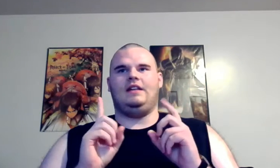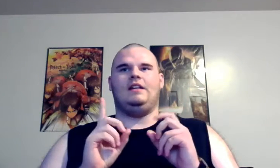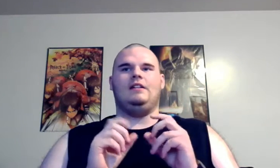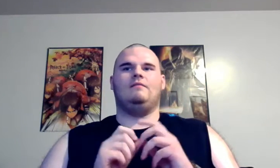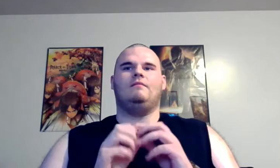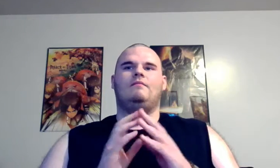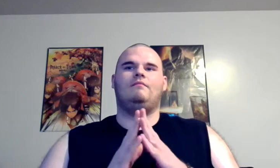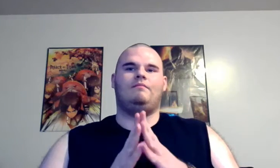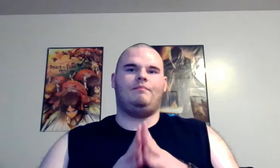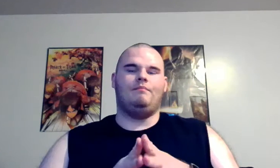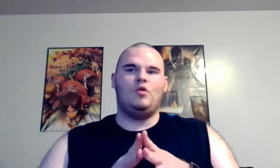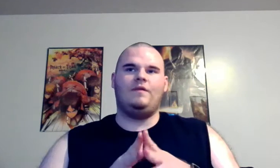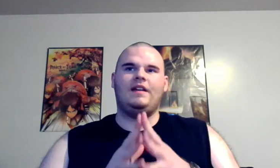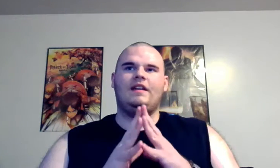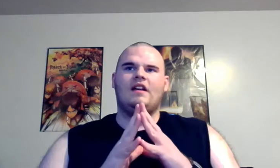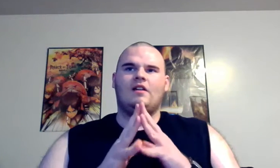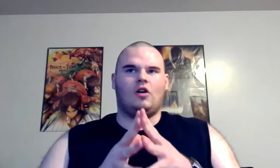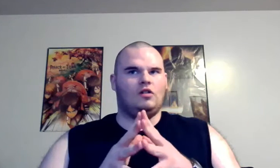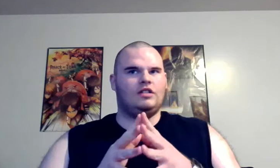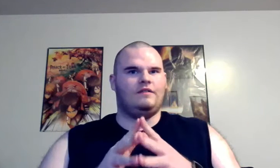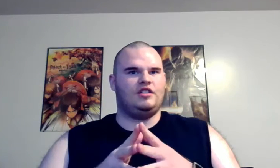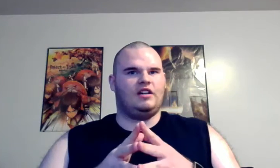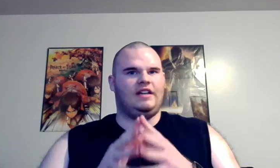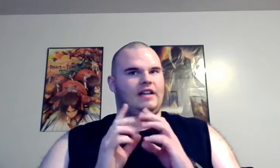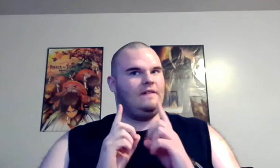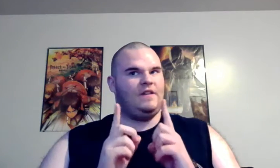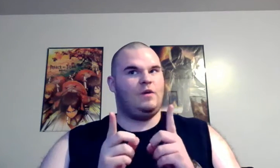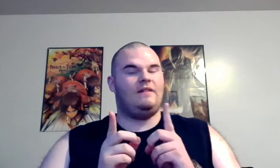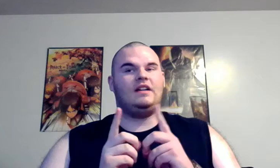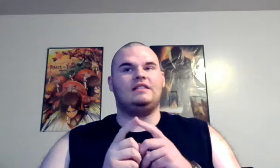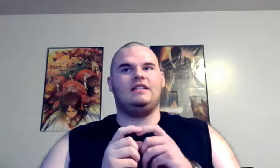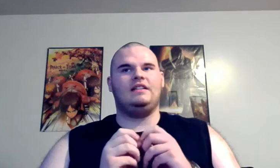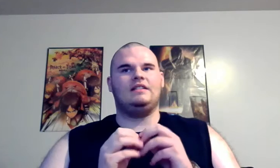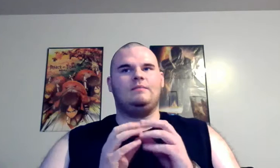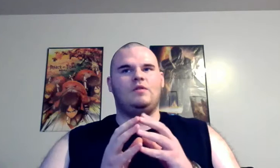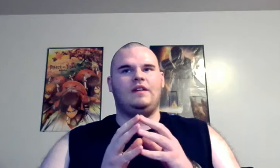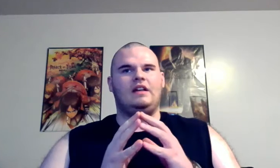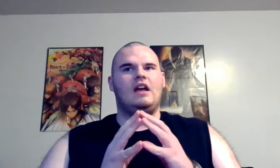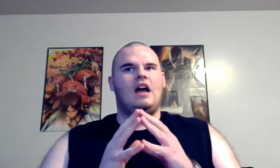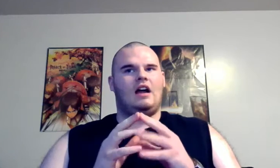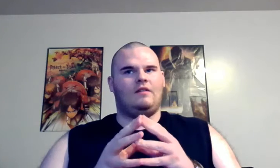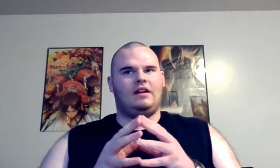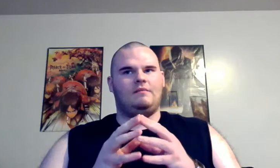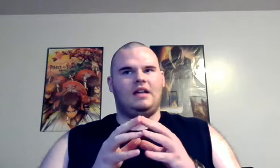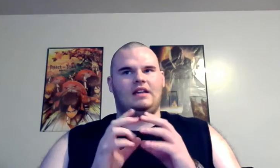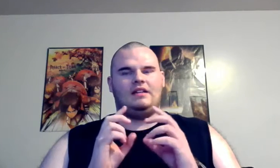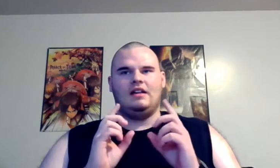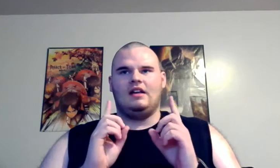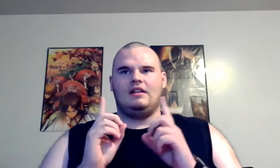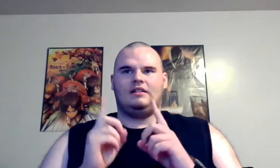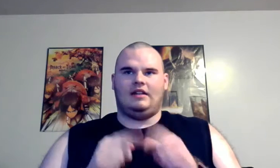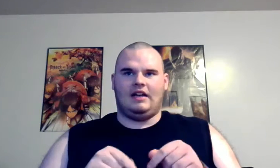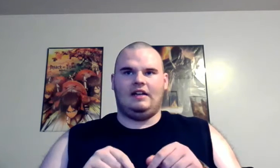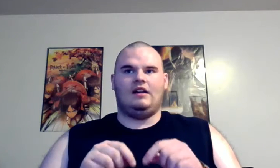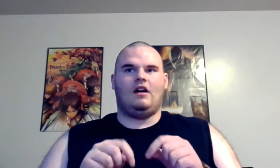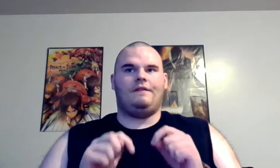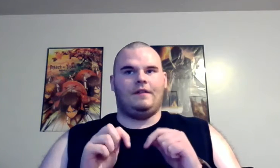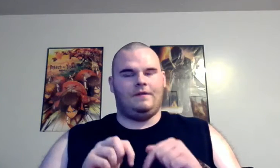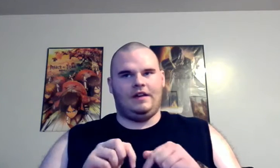movie Cult of Chucky if you have not seen this movie I recommend getting off the video